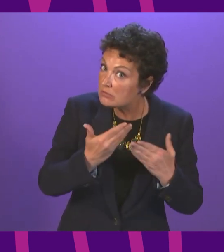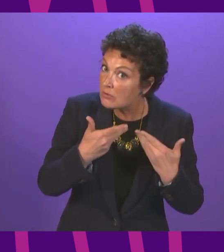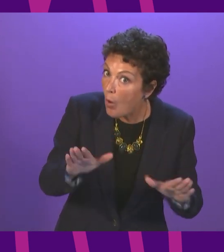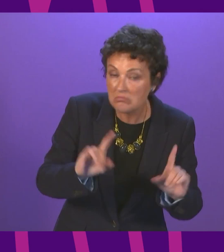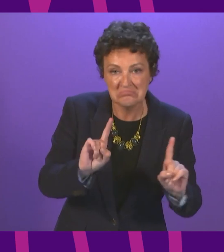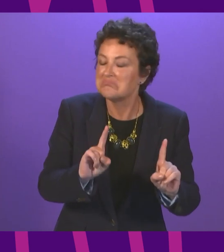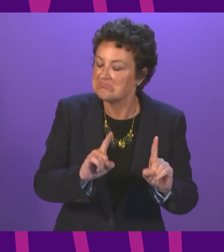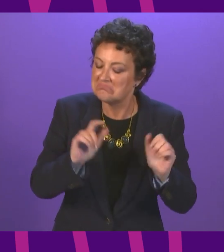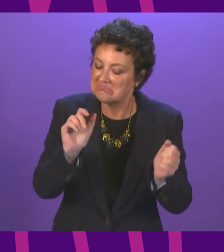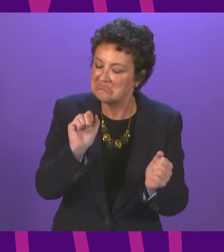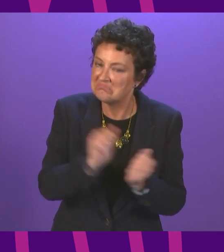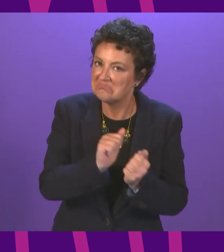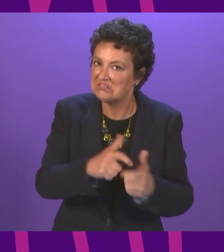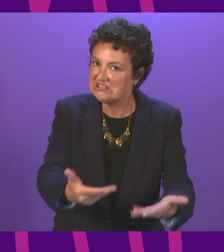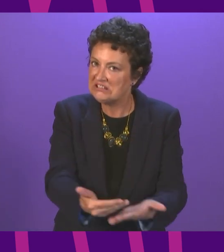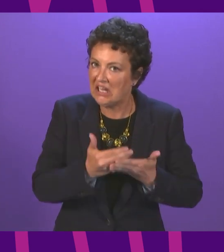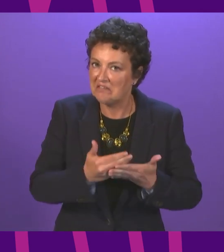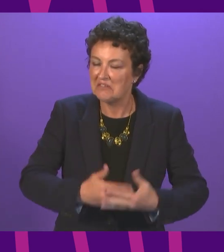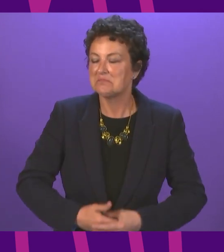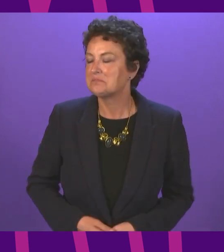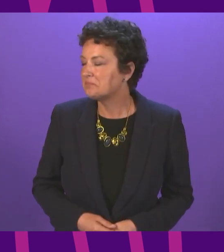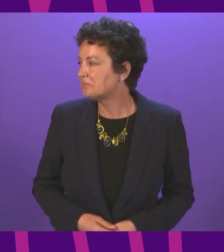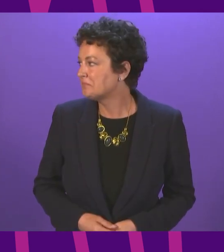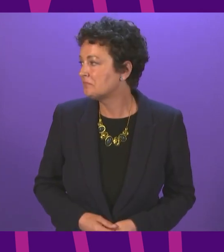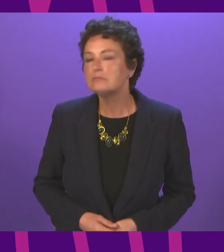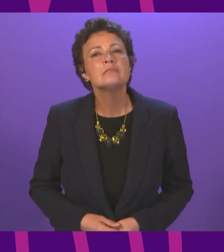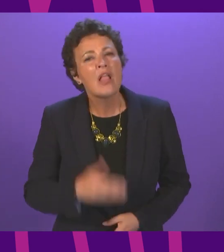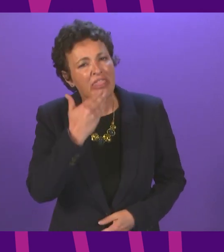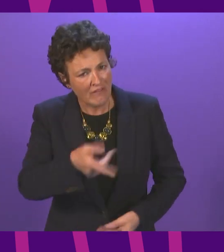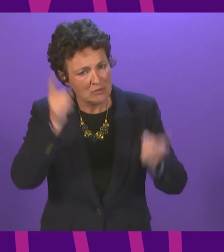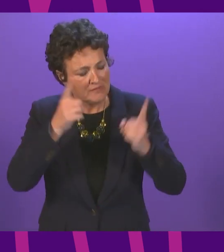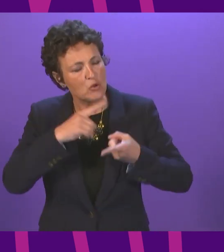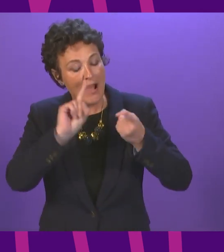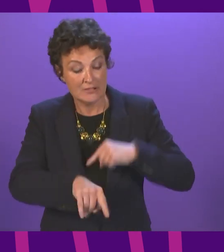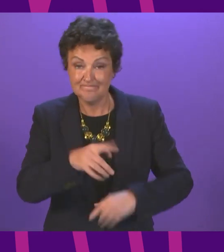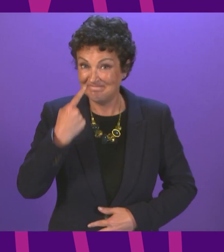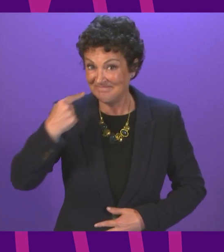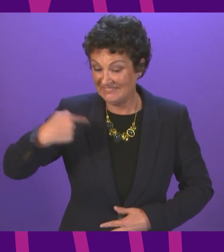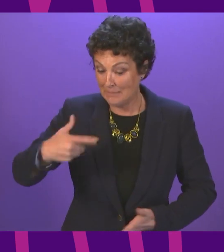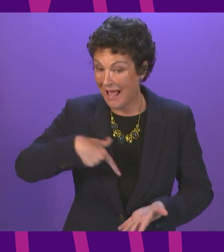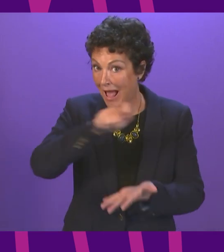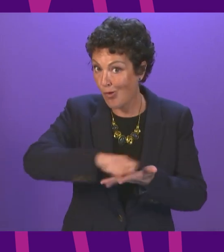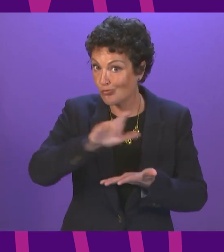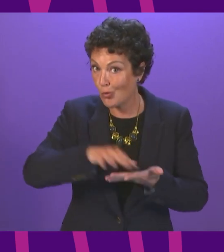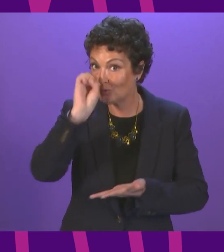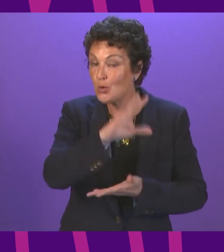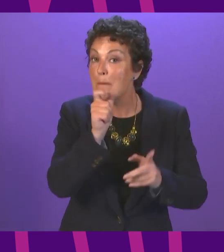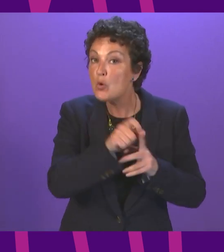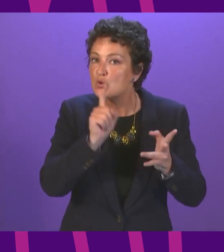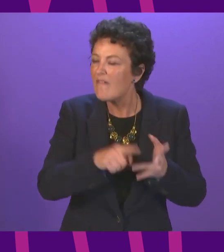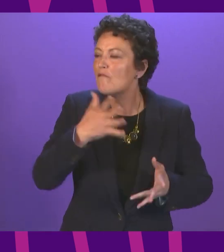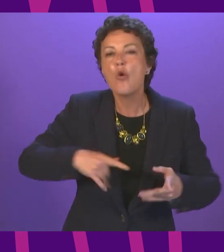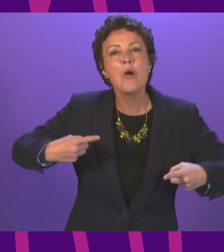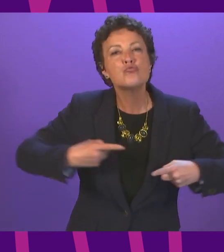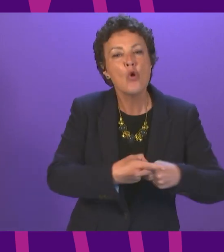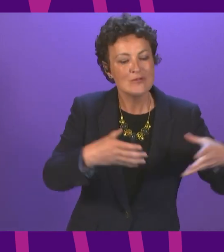Gray. I thank the First Minister for her answer. Yesterday, I wrote to the Post Office on behalf of a cross-party